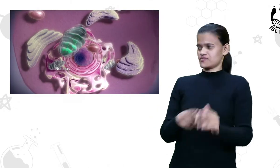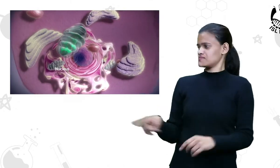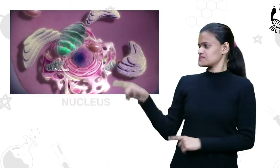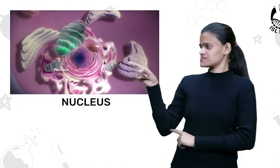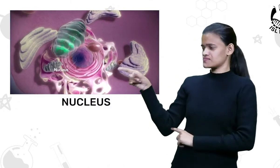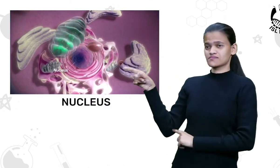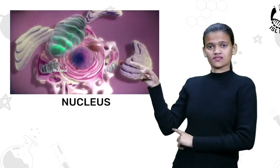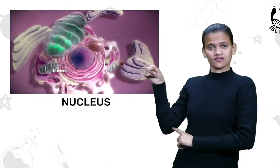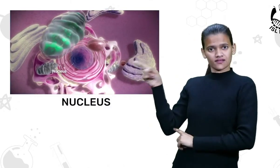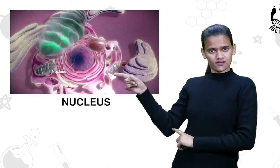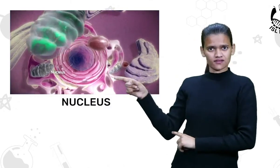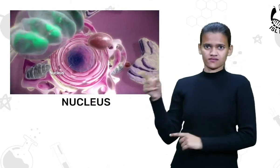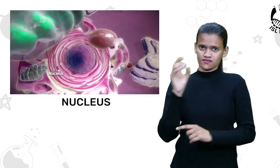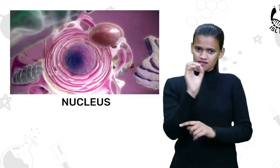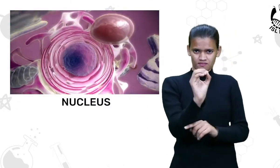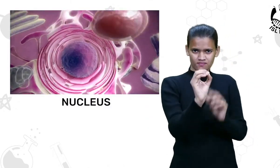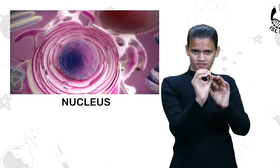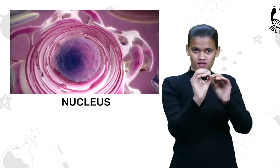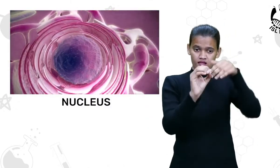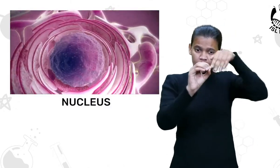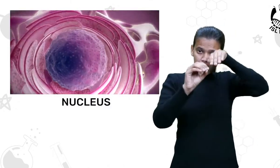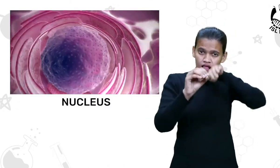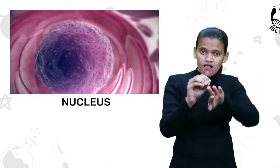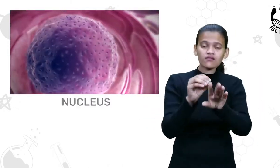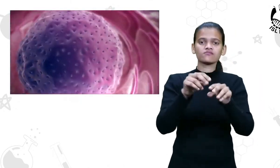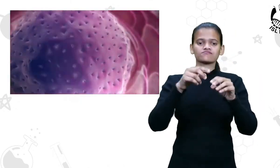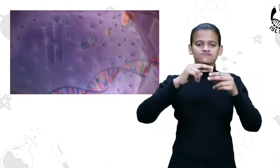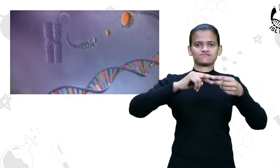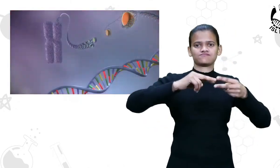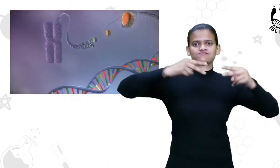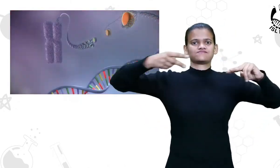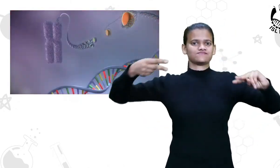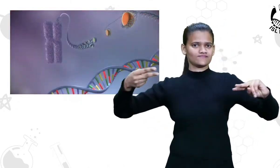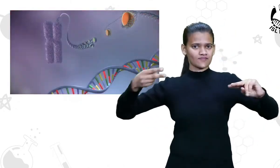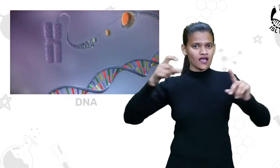which contains DNA.